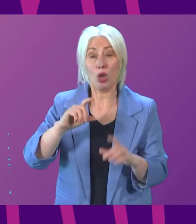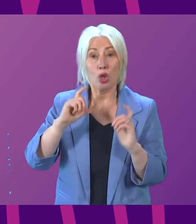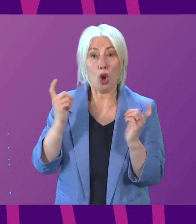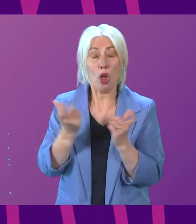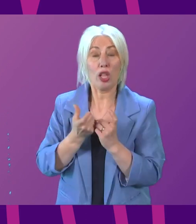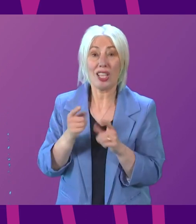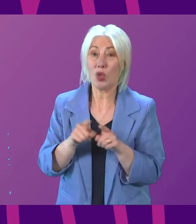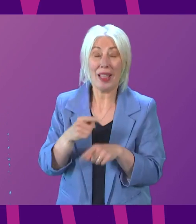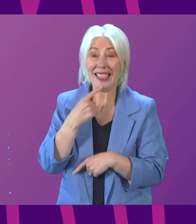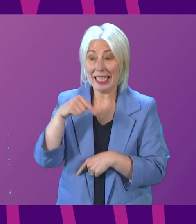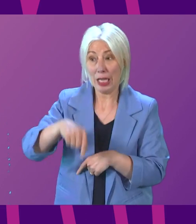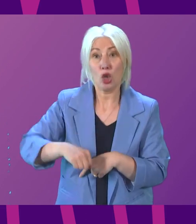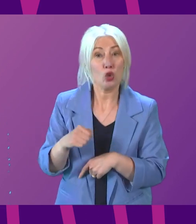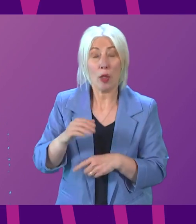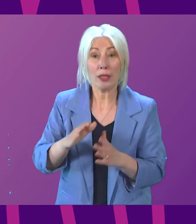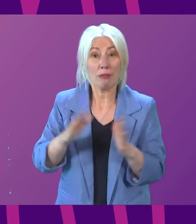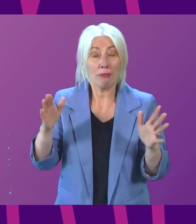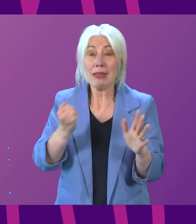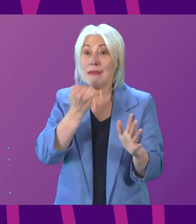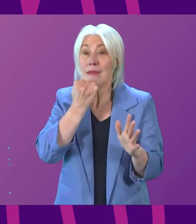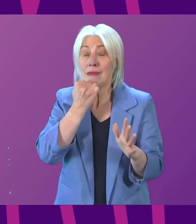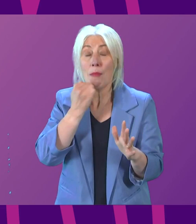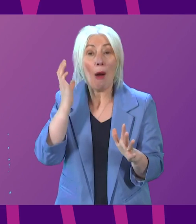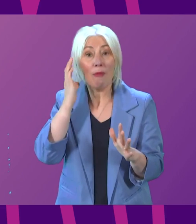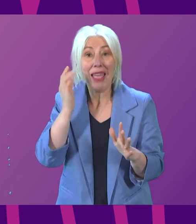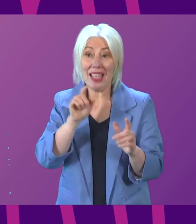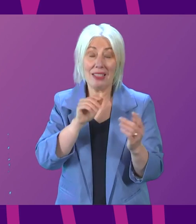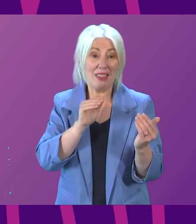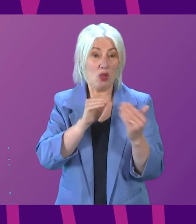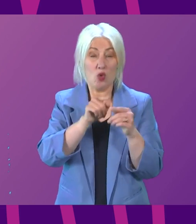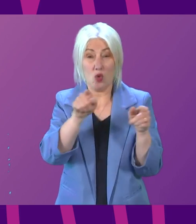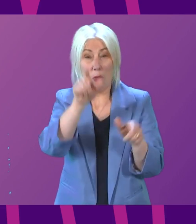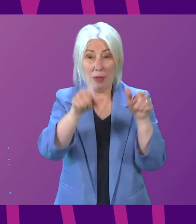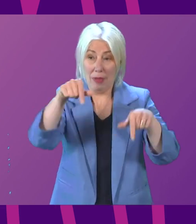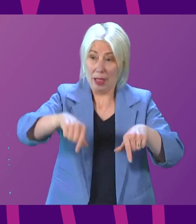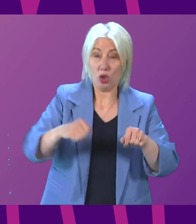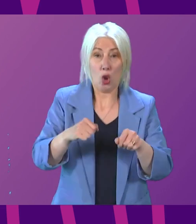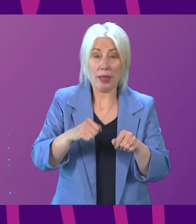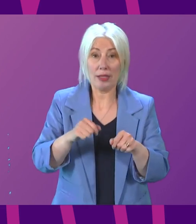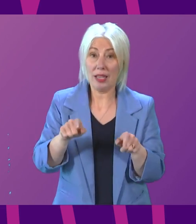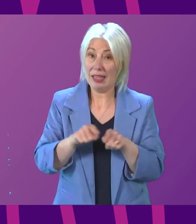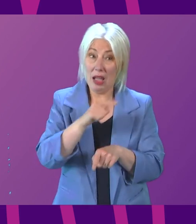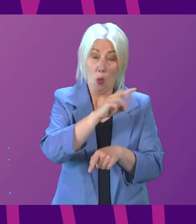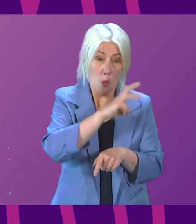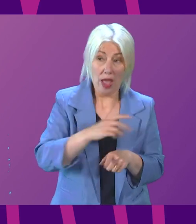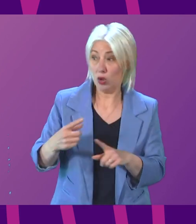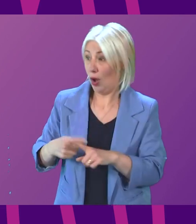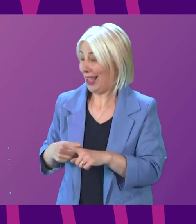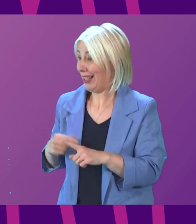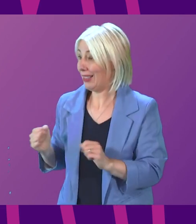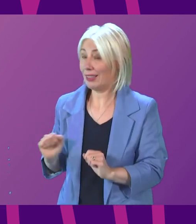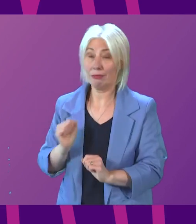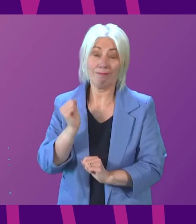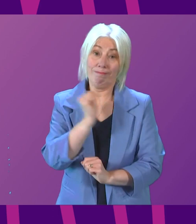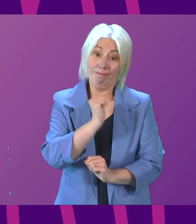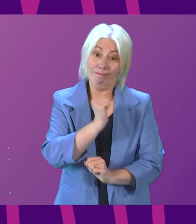pointed out that Scotland has a higher number of beds per head of population than in Wales or in England, where the members' party, of